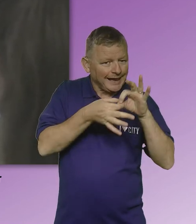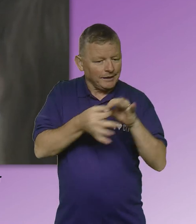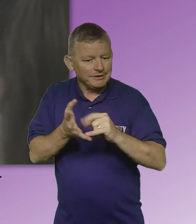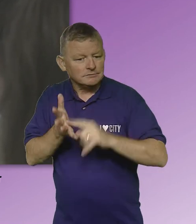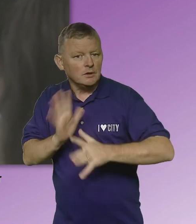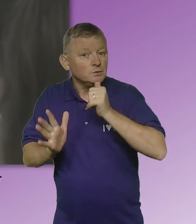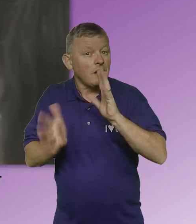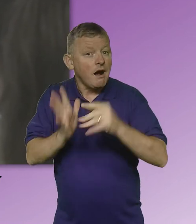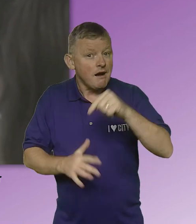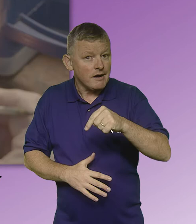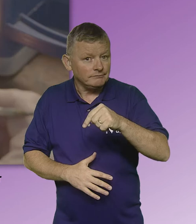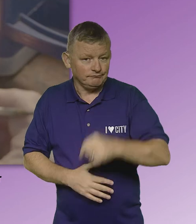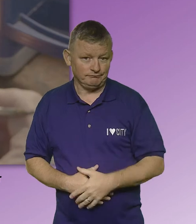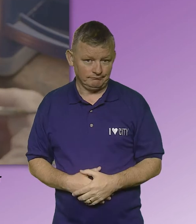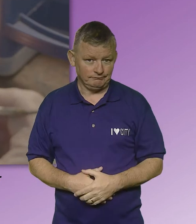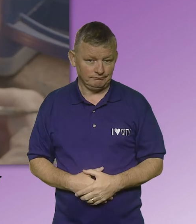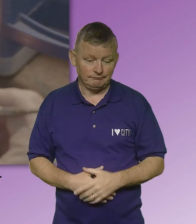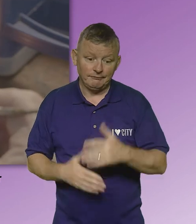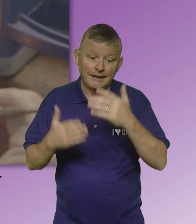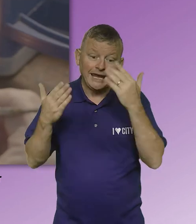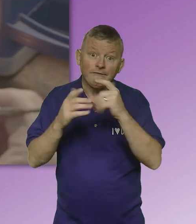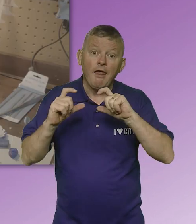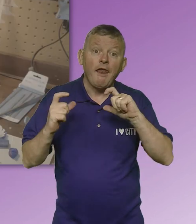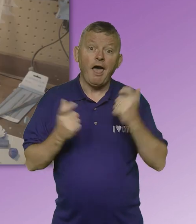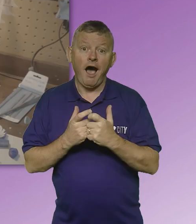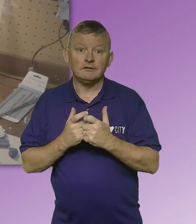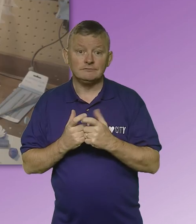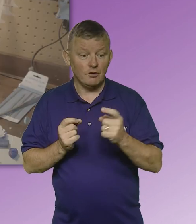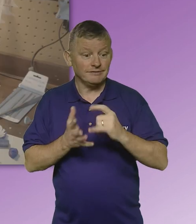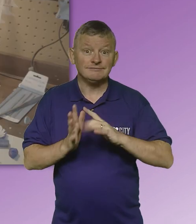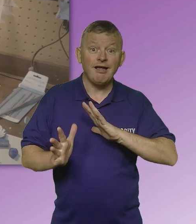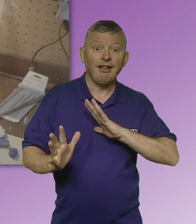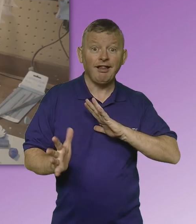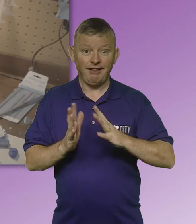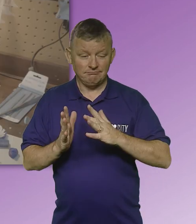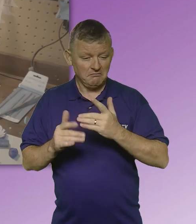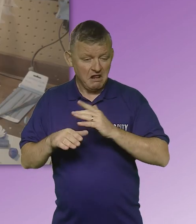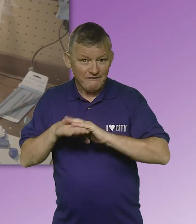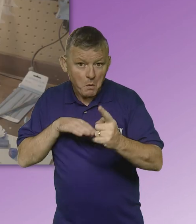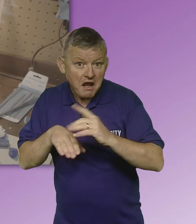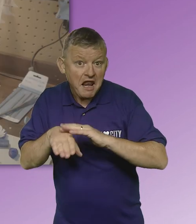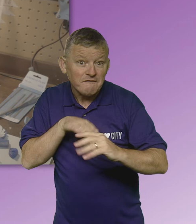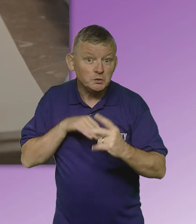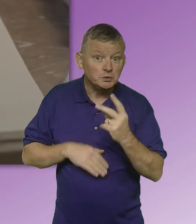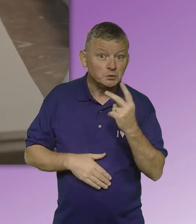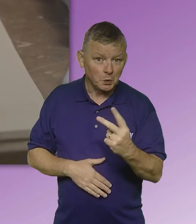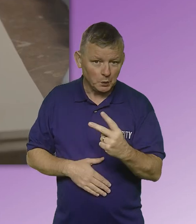support for BSL users. Evening classes in BSL language levels 1 and 2 delivered